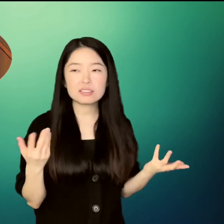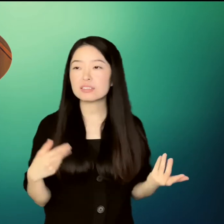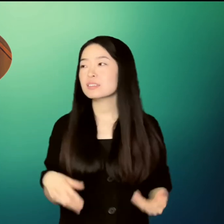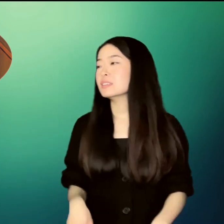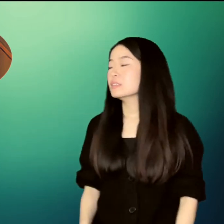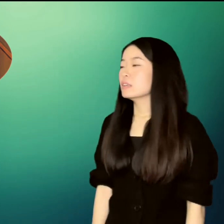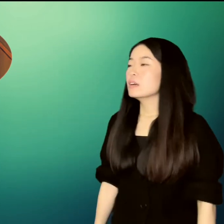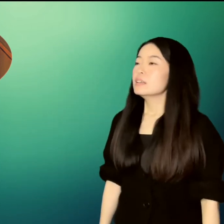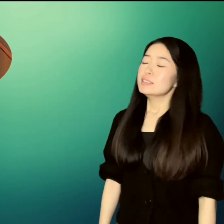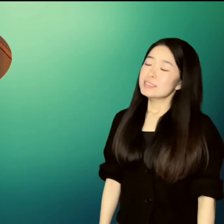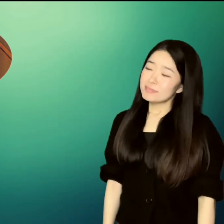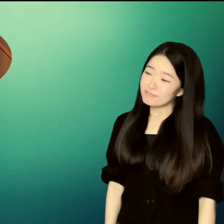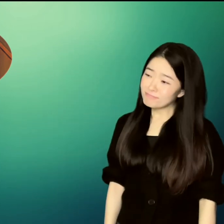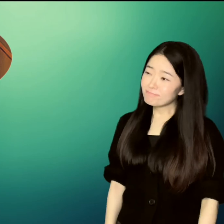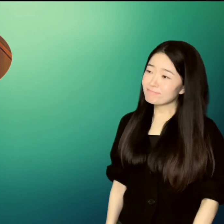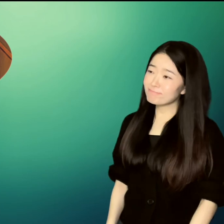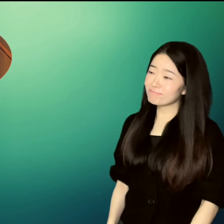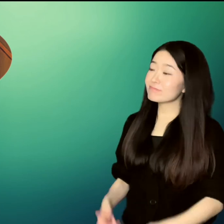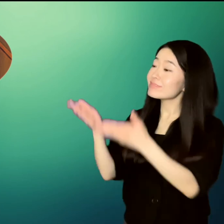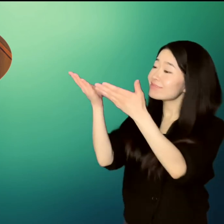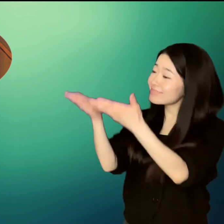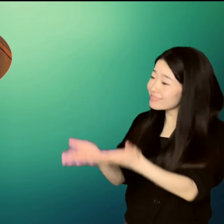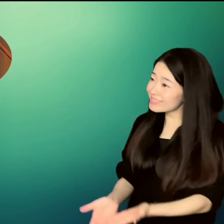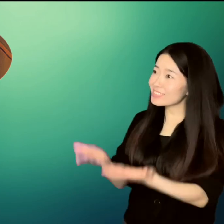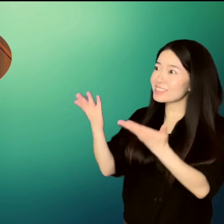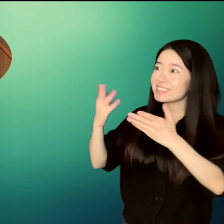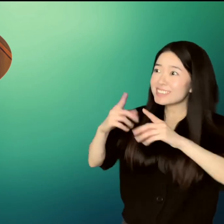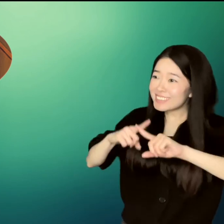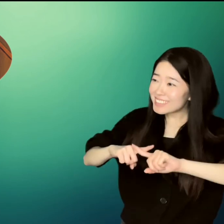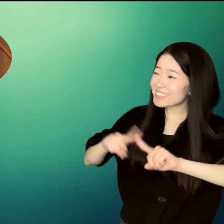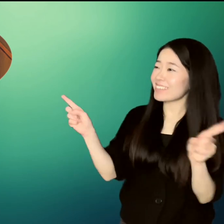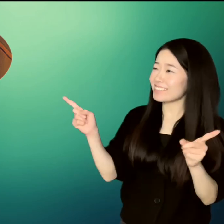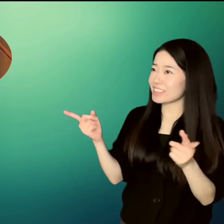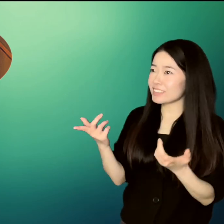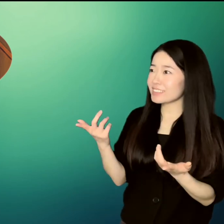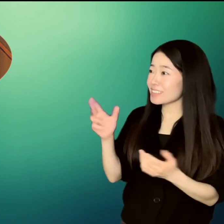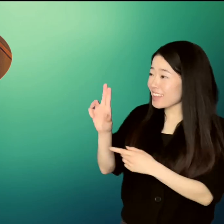You are different, Un He, her mother said. That's a good thing.